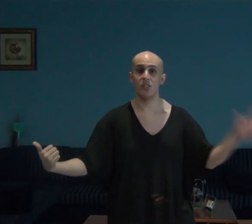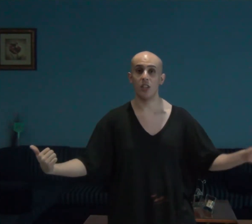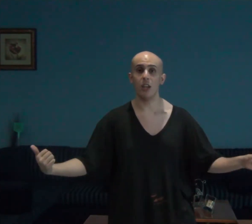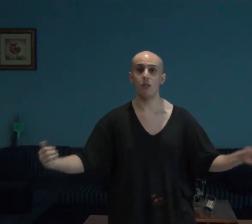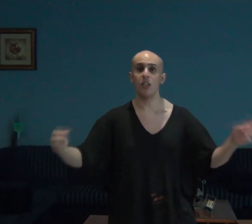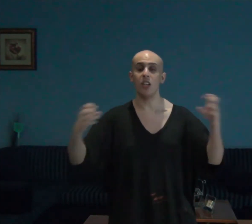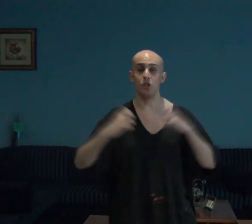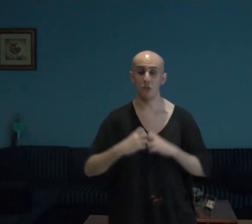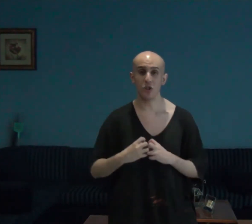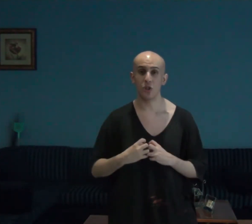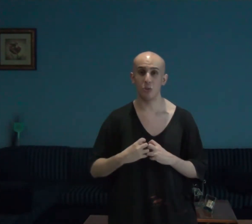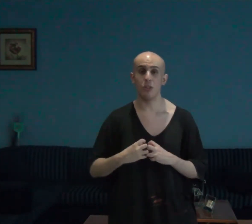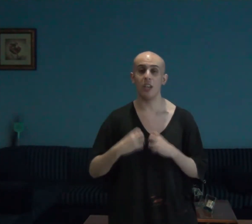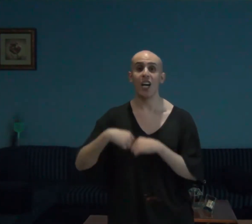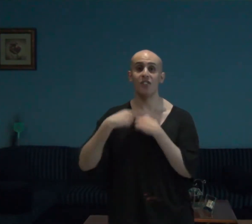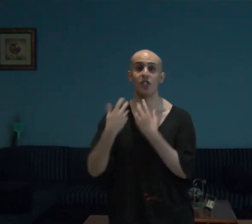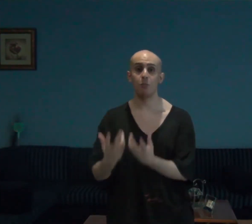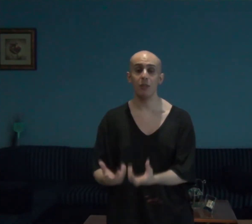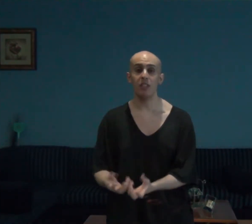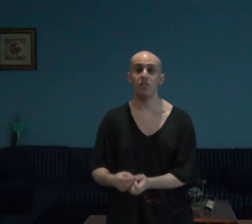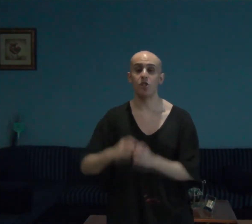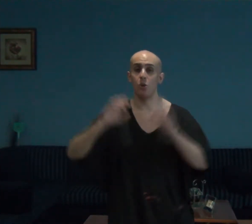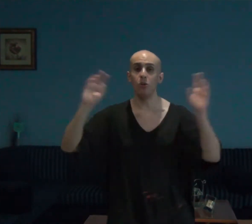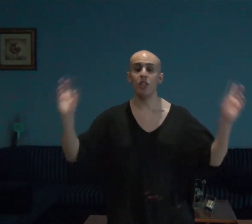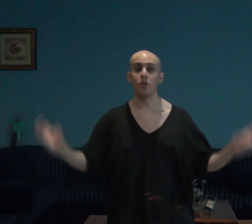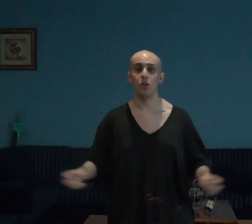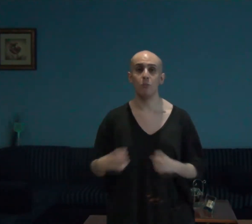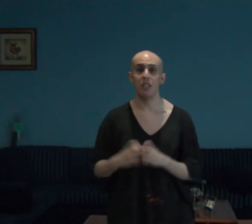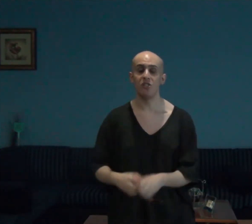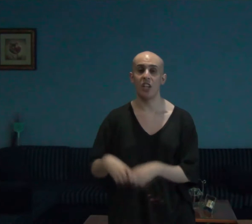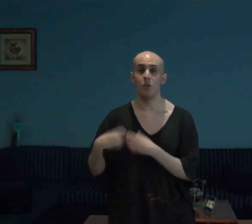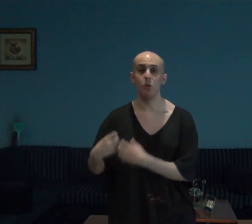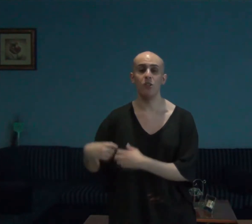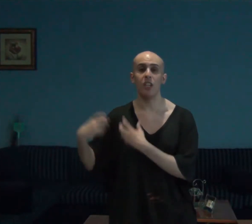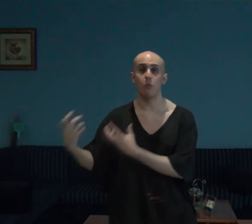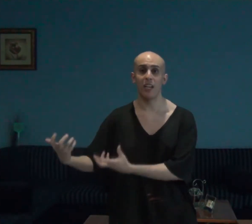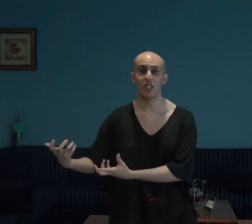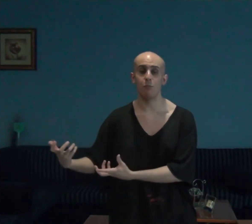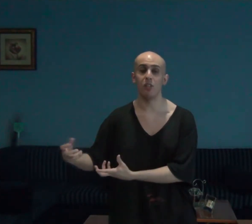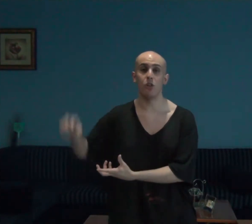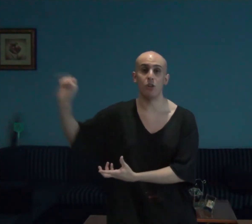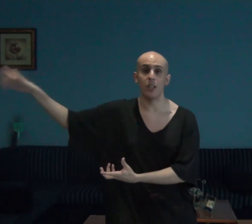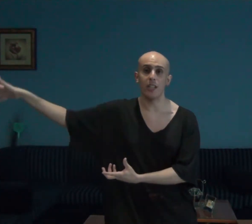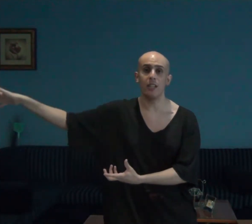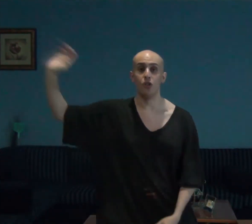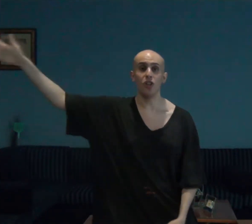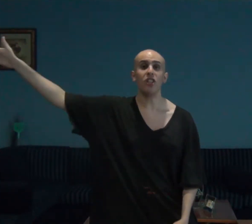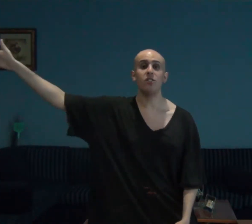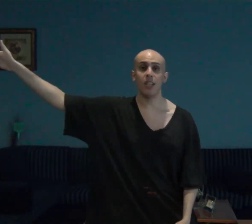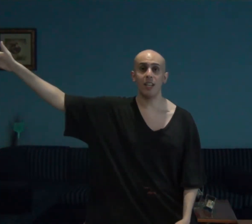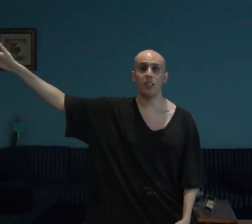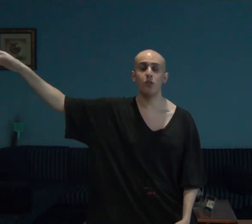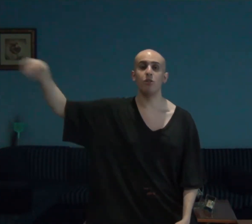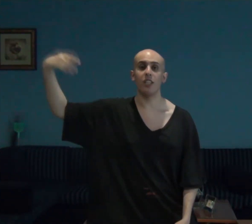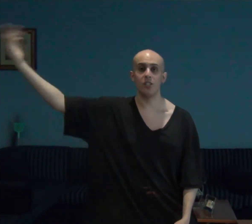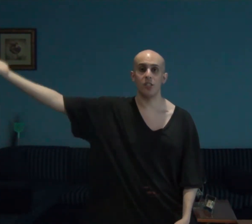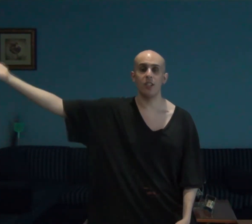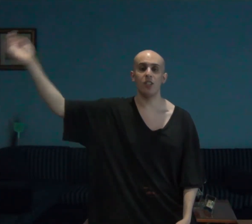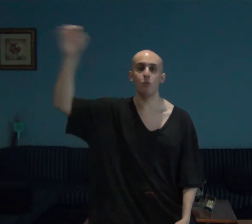scary and yours truly has experienced all the torments and all the harassment online not exactly to the extent in